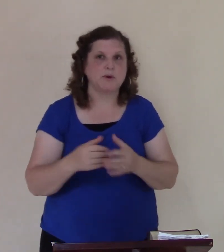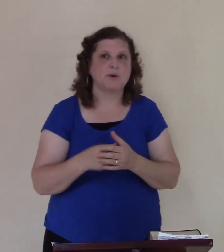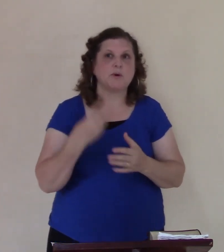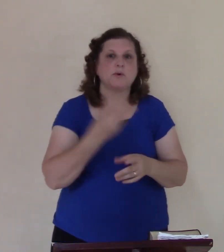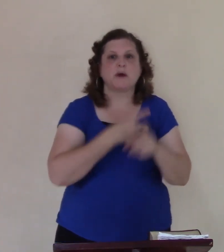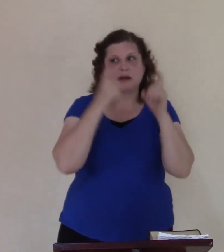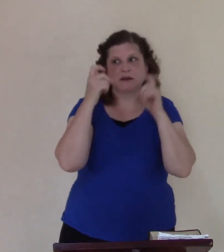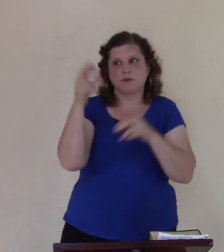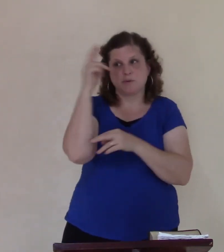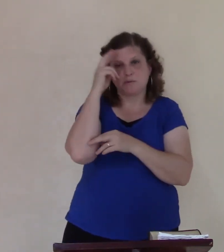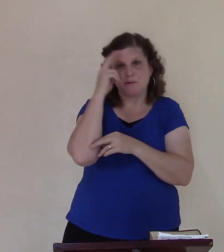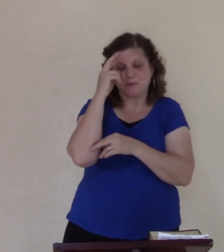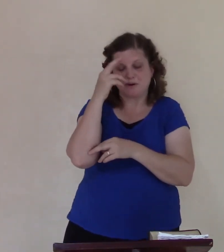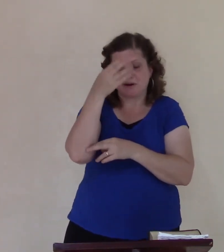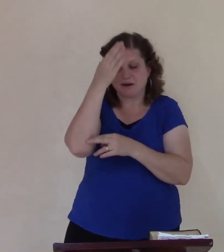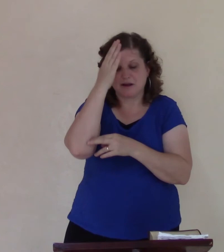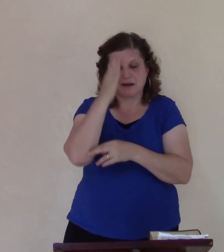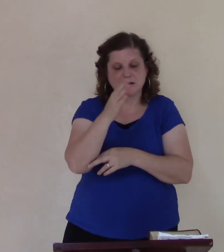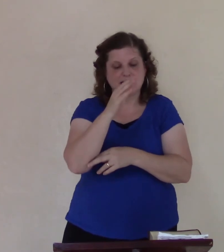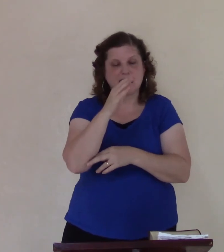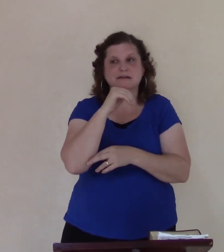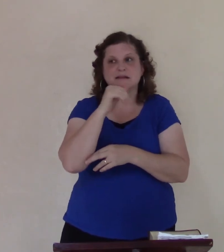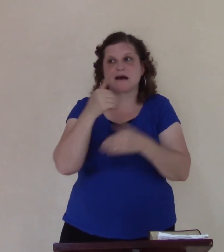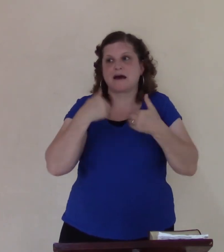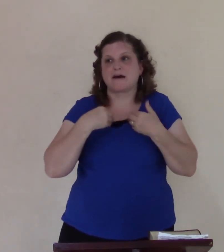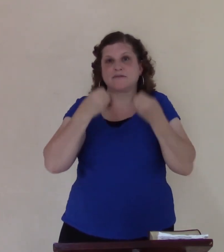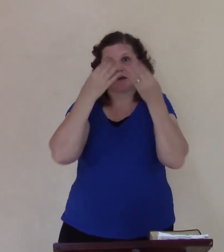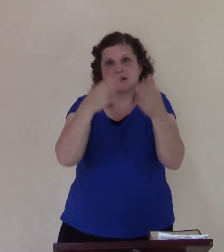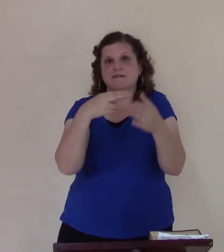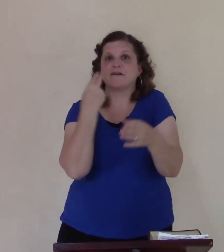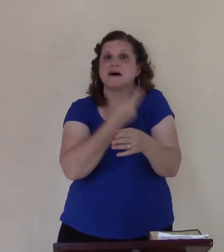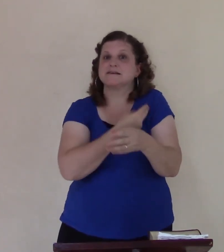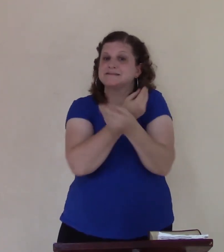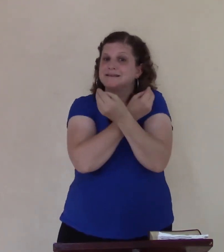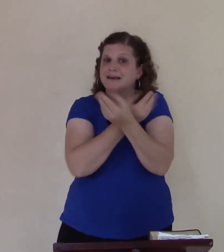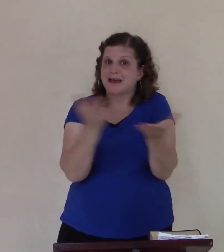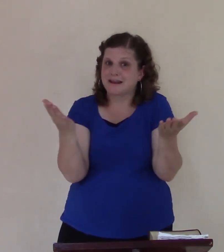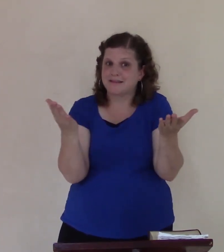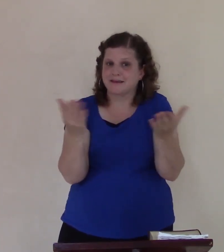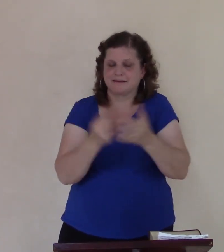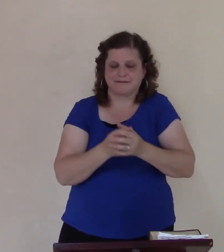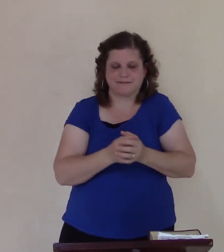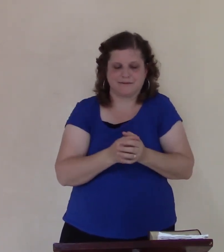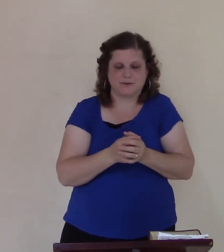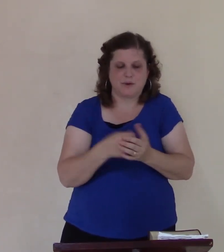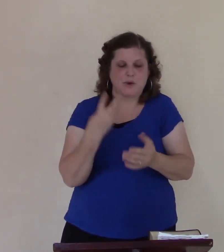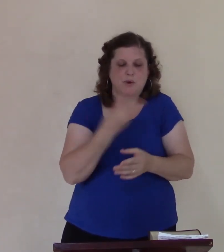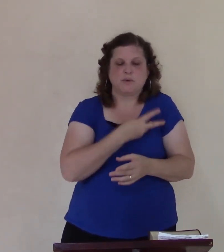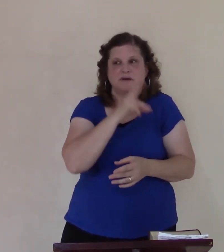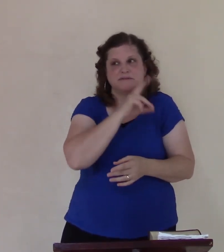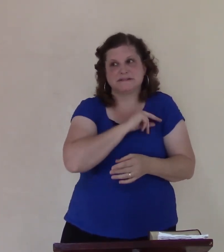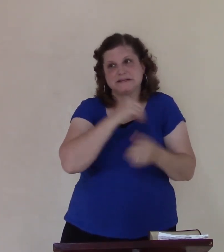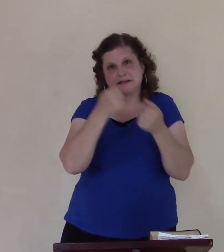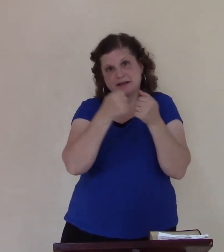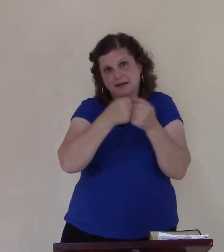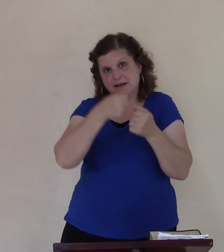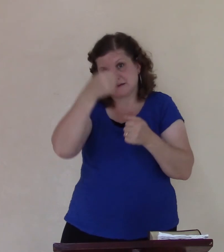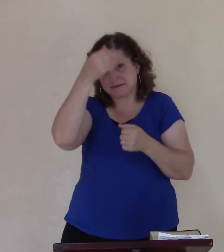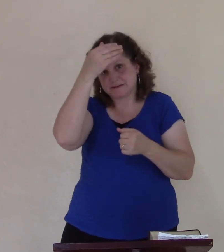is not full of us anything I mean we have sinned against a thrice holy number we have sinned against